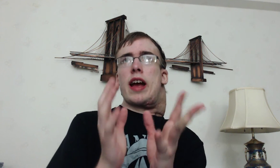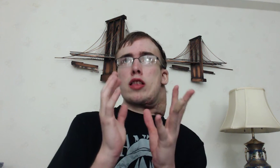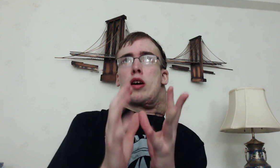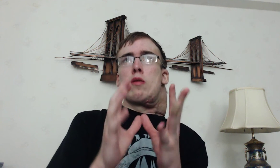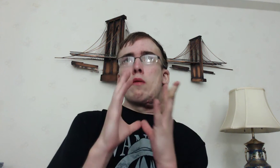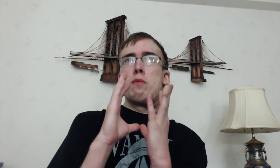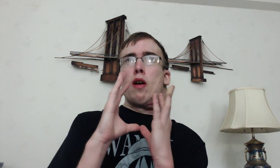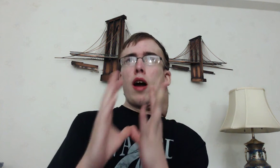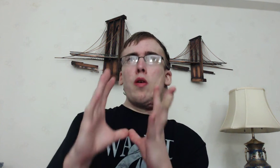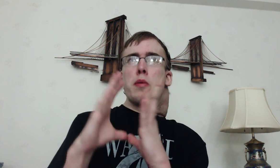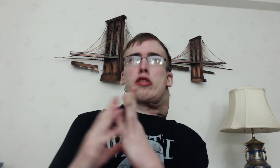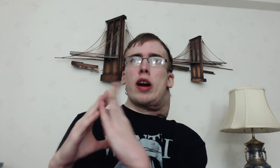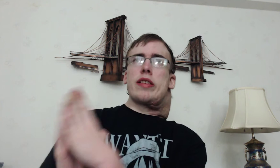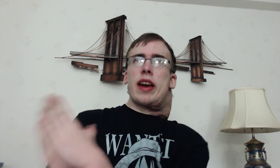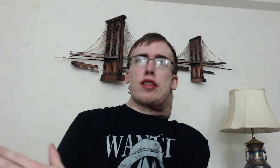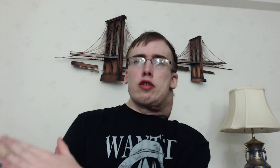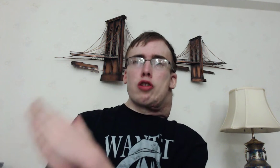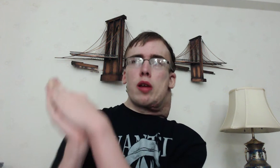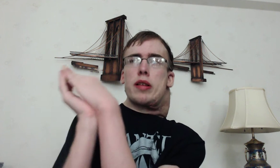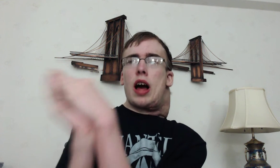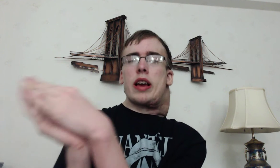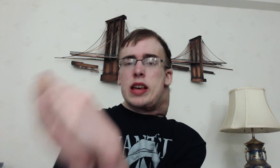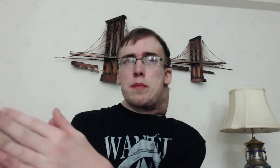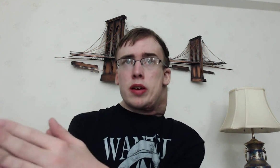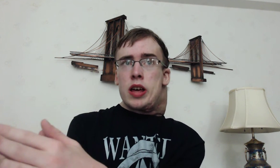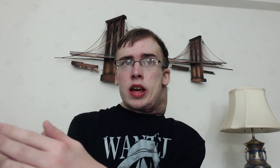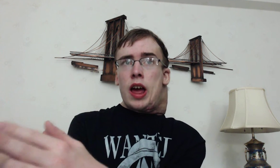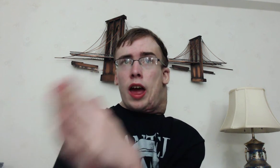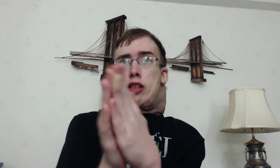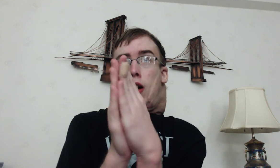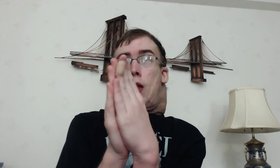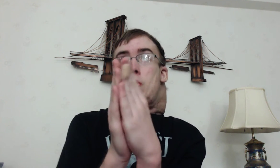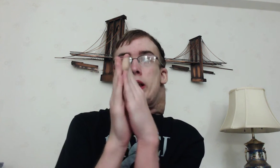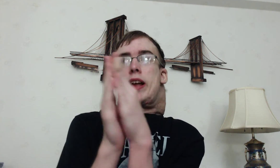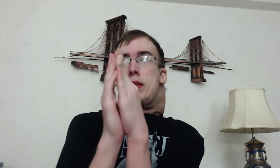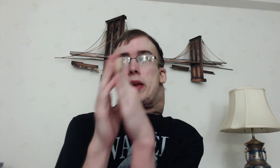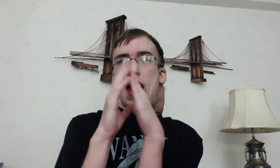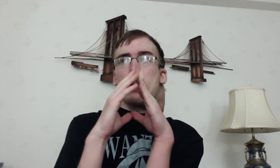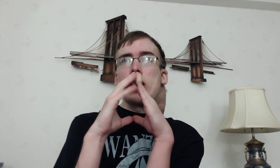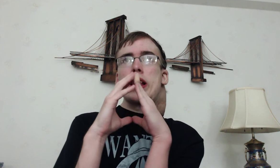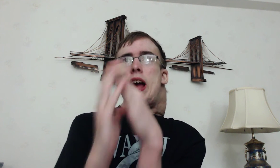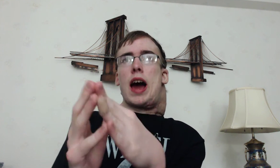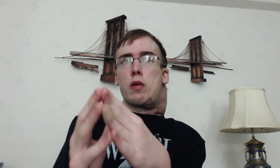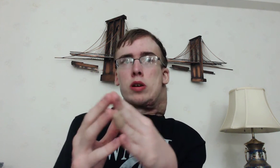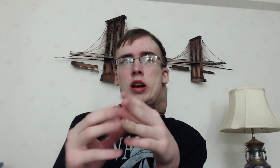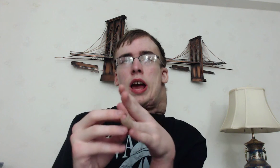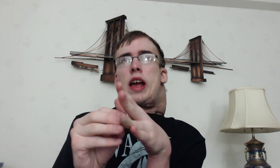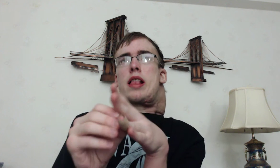to where the level we were trained to get to during the time skip It's the level we need to be at right now It's not